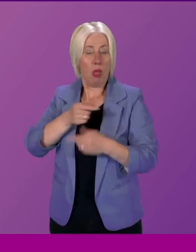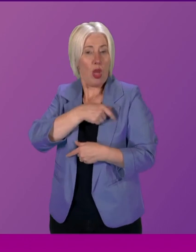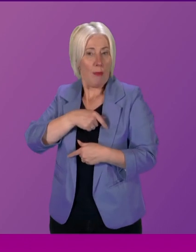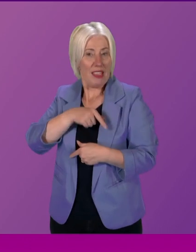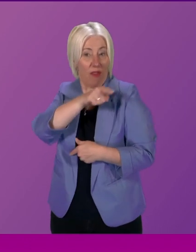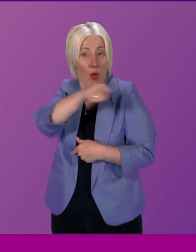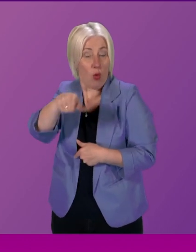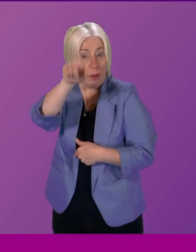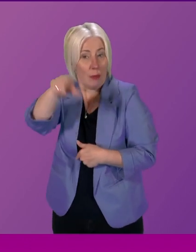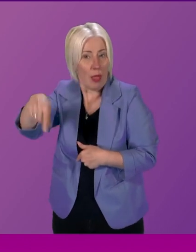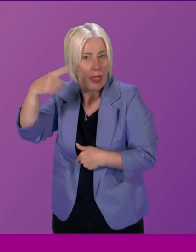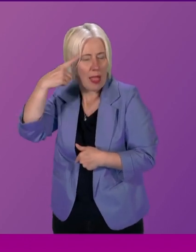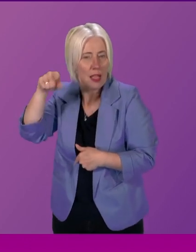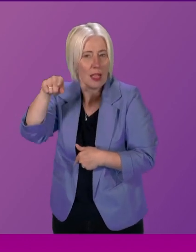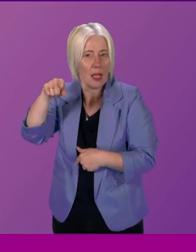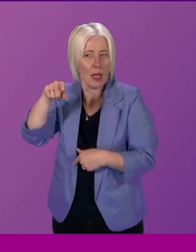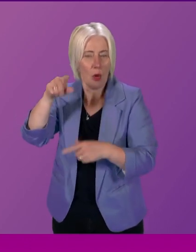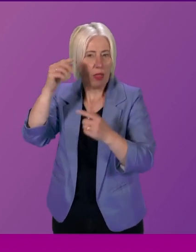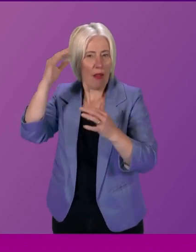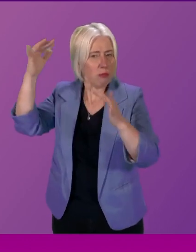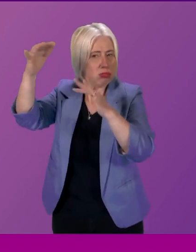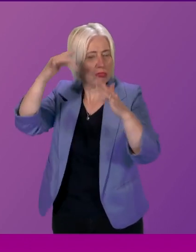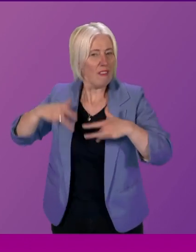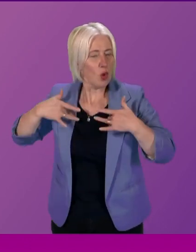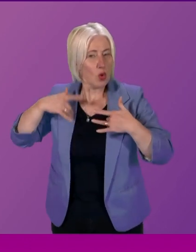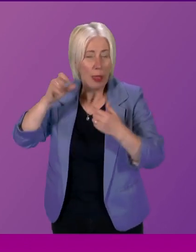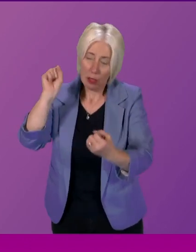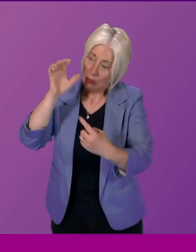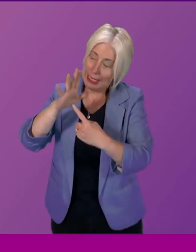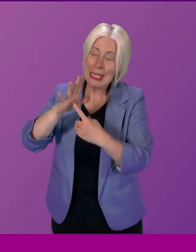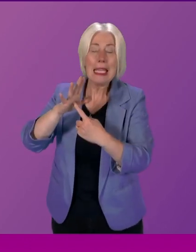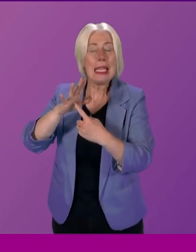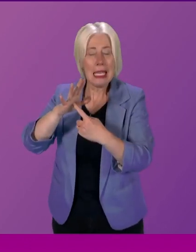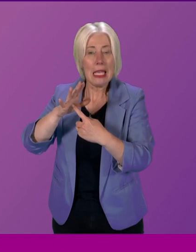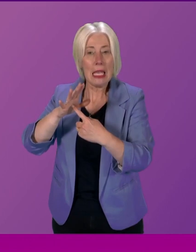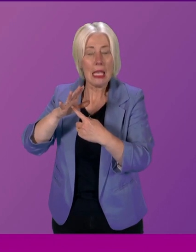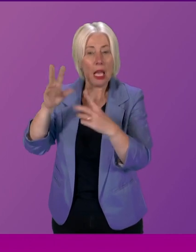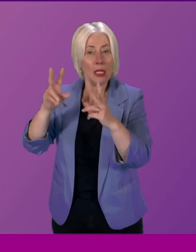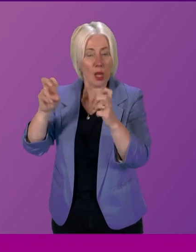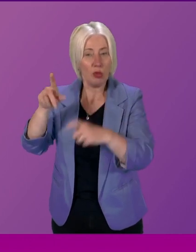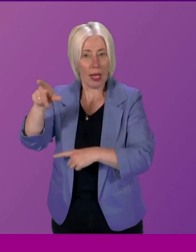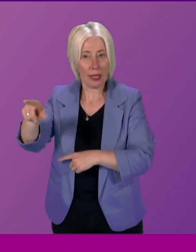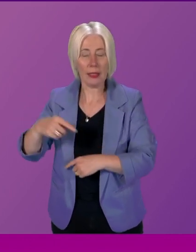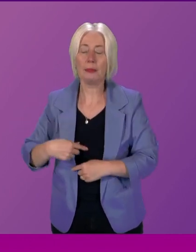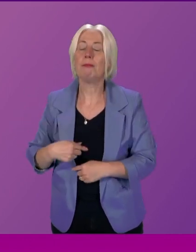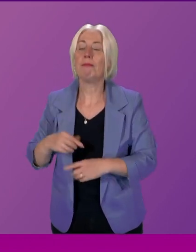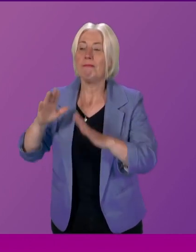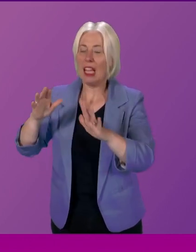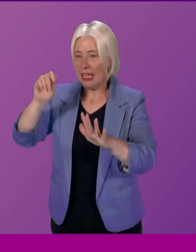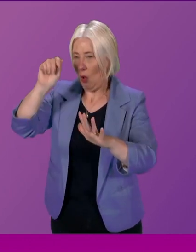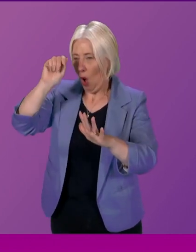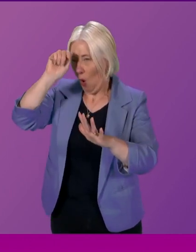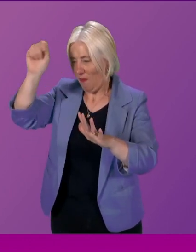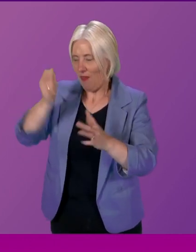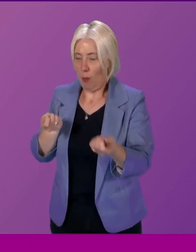about this crucial subject and taking my hat off then having made that announcement which I'm